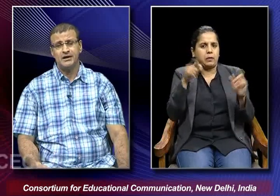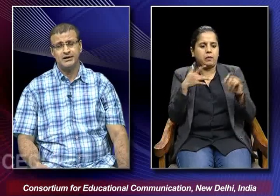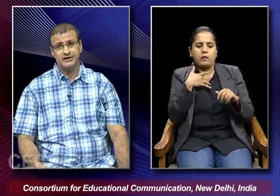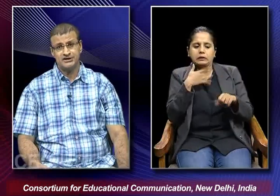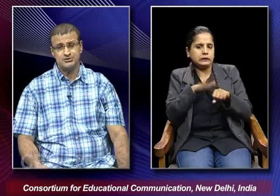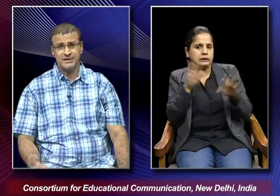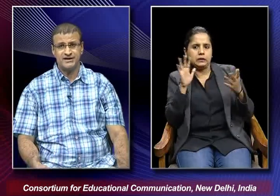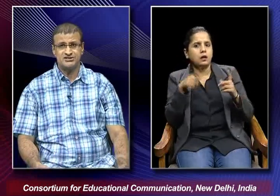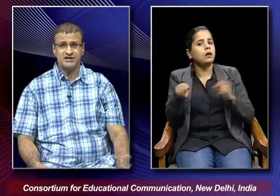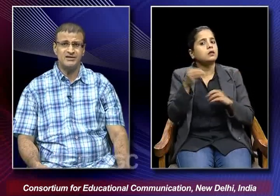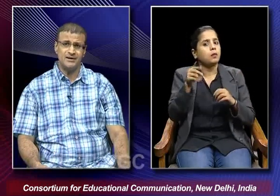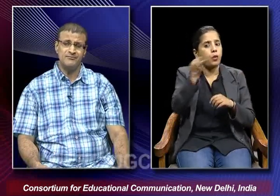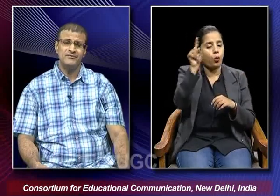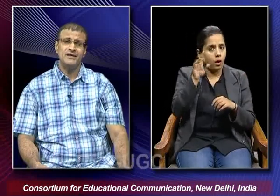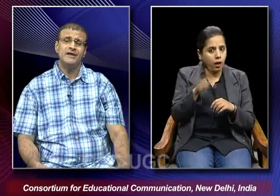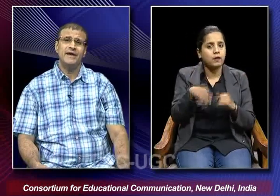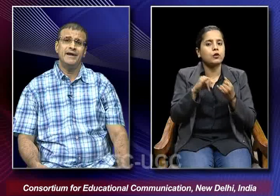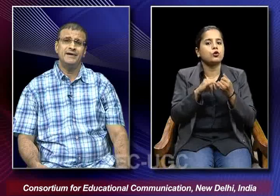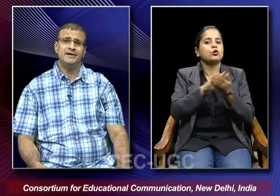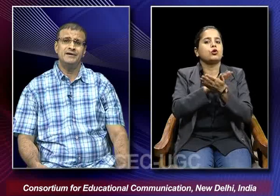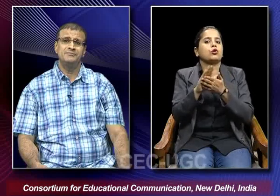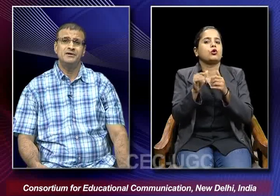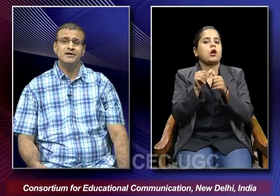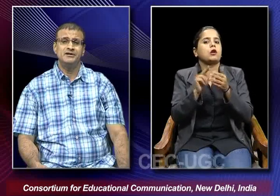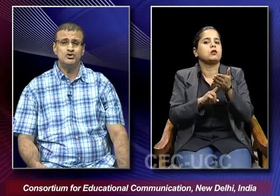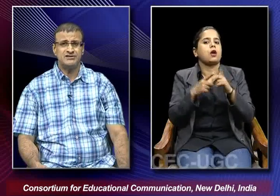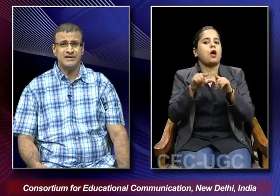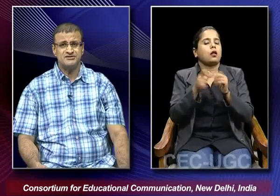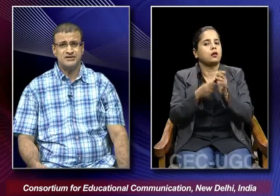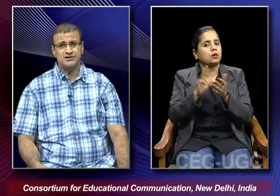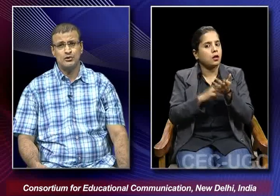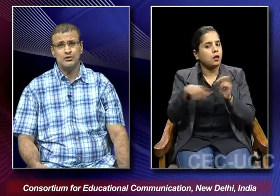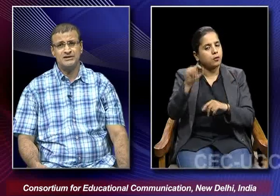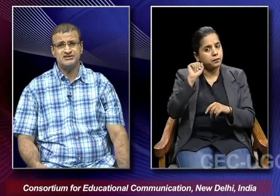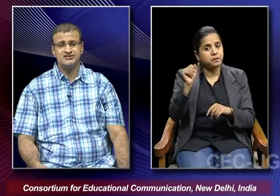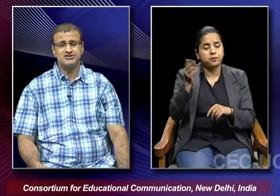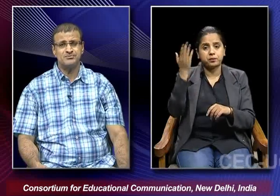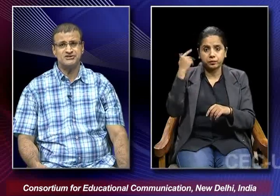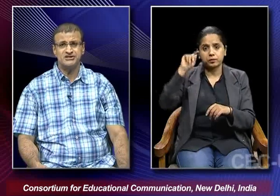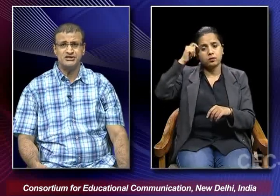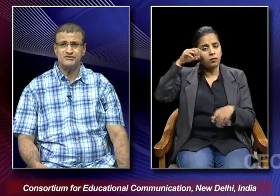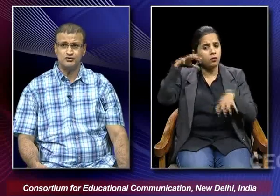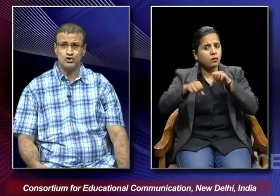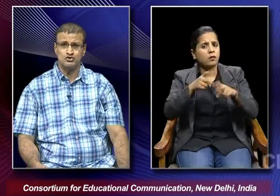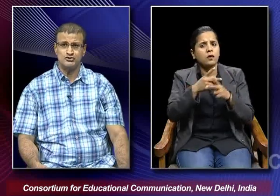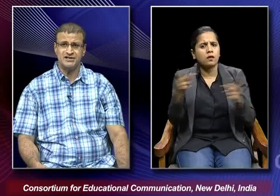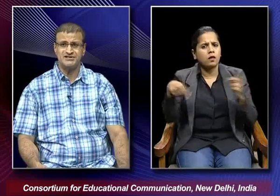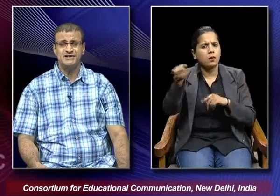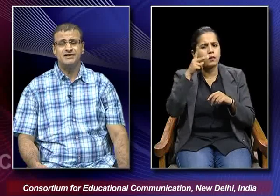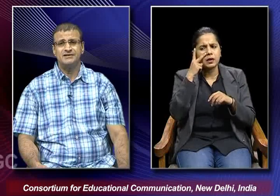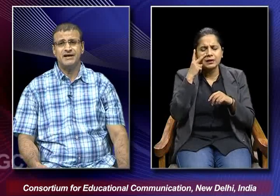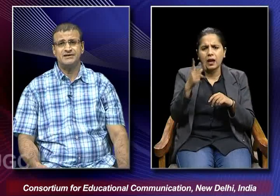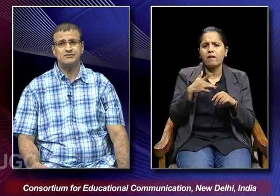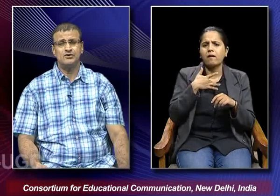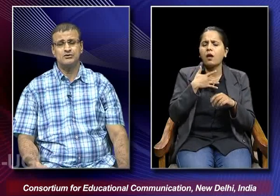raised by Shantaram. And in those times the colonial censorship machinery was also such